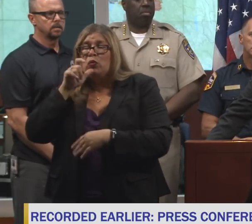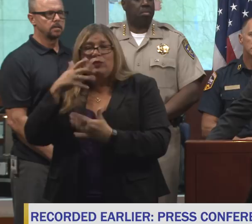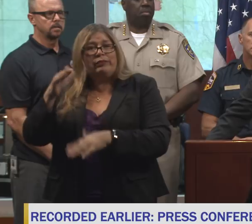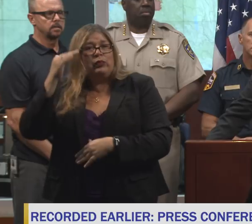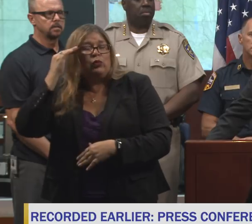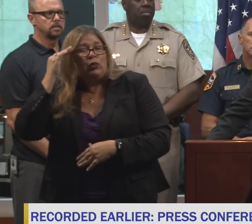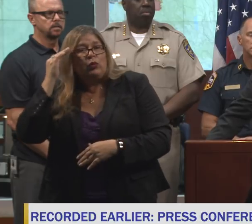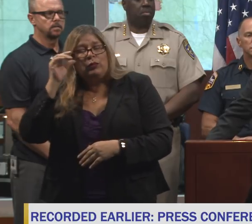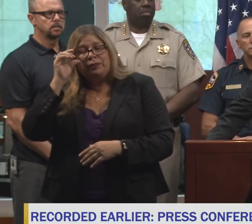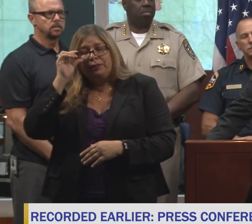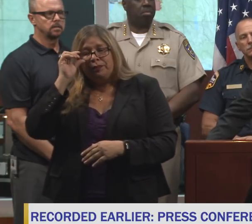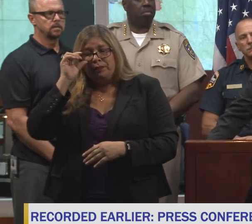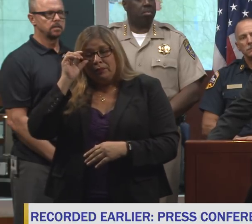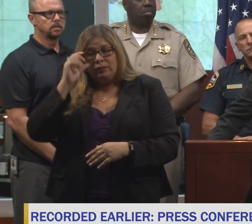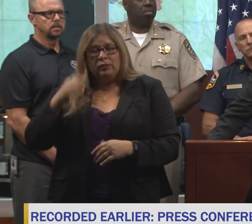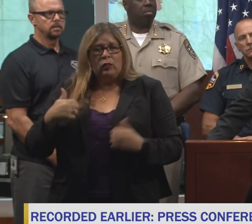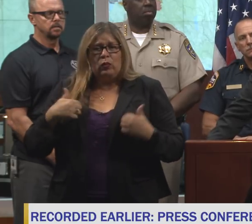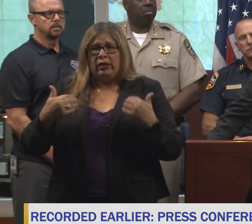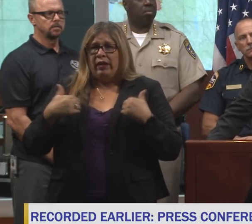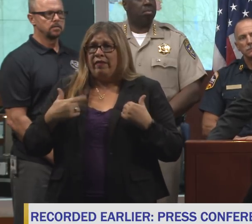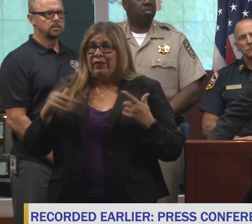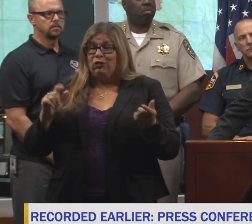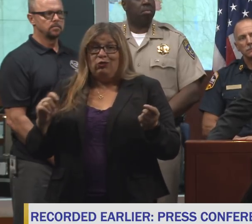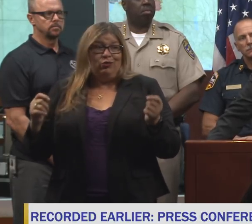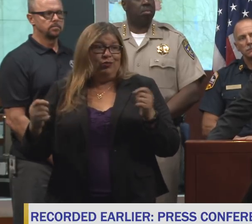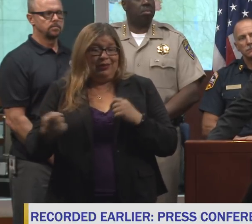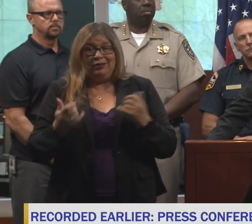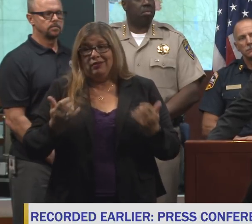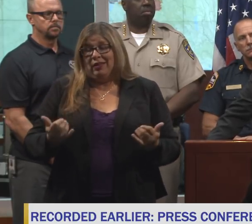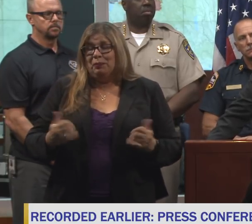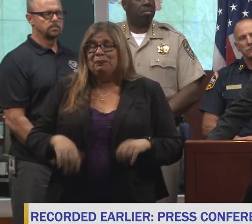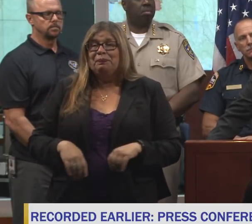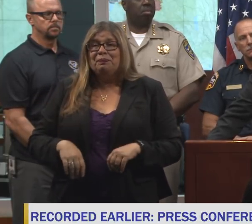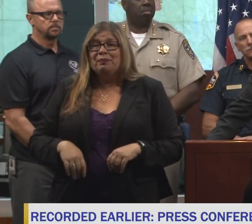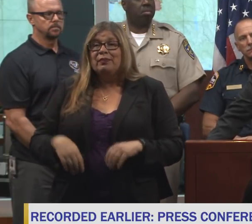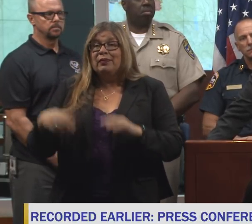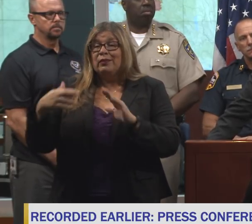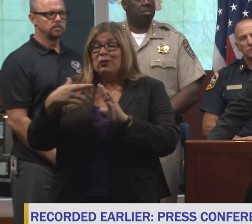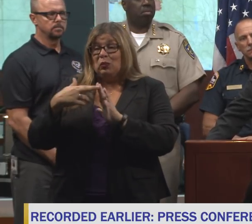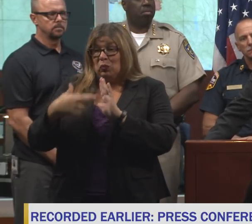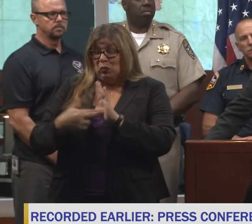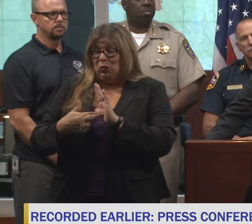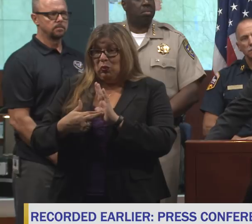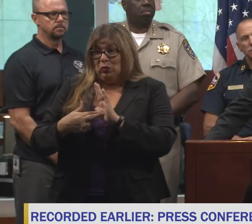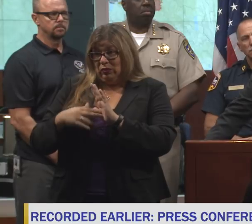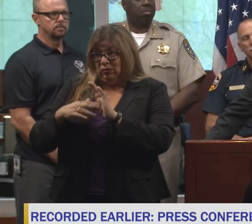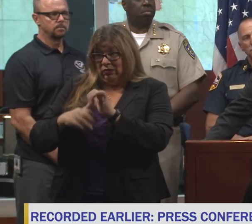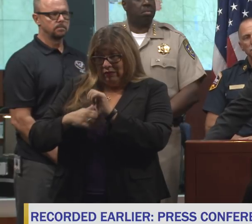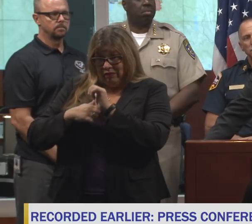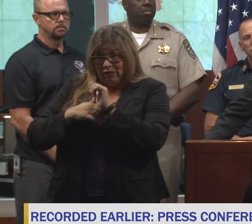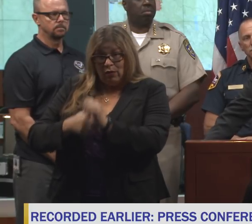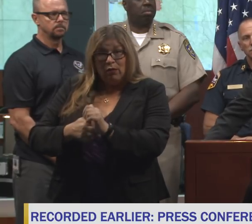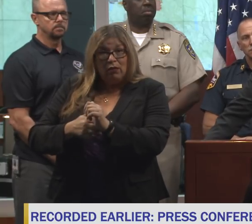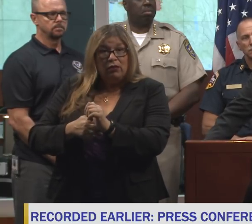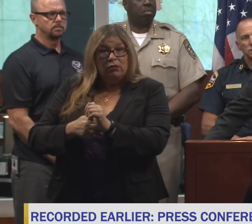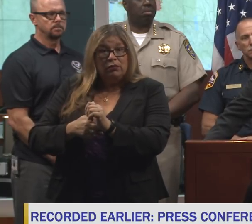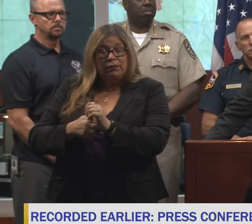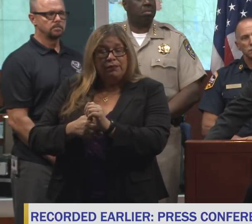whole change here, and the rules that are being followed were announced in